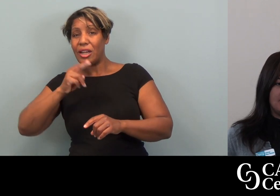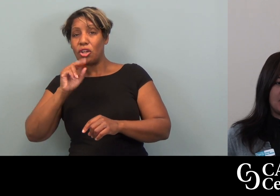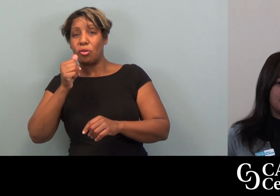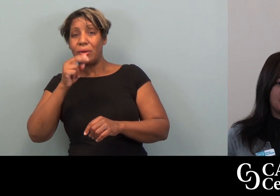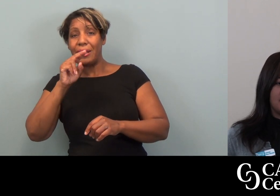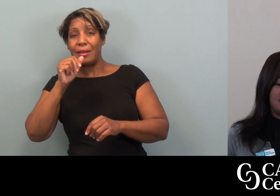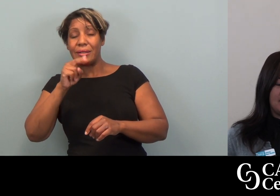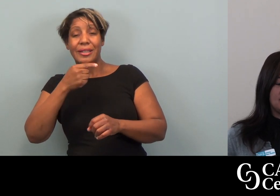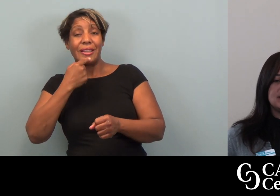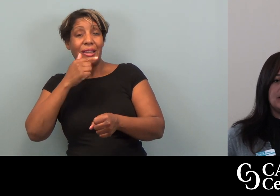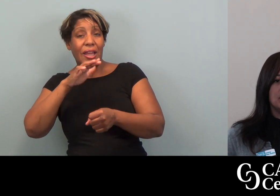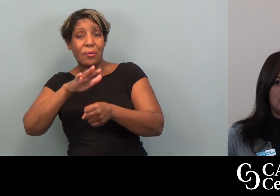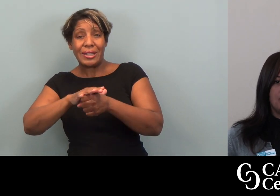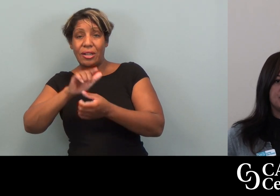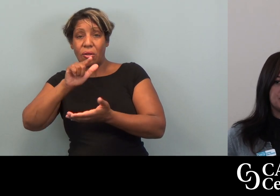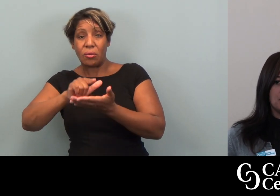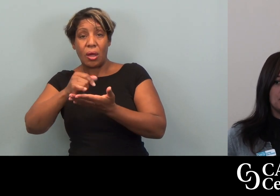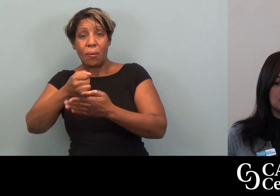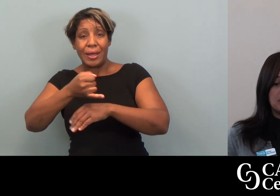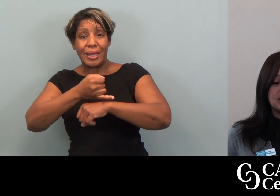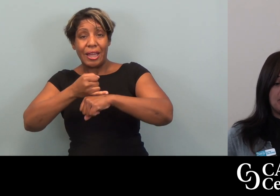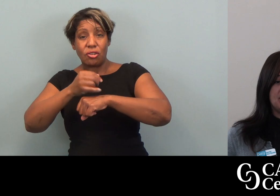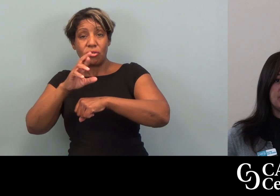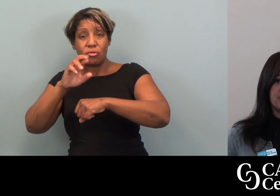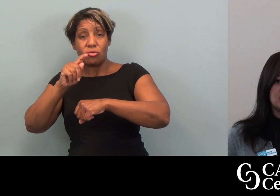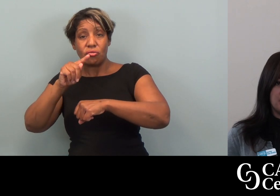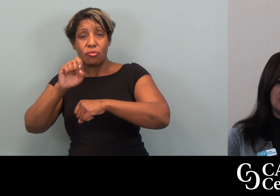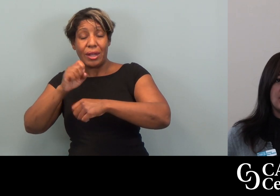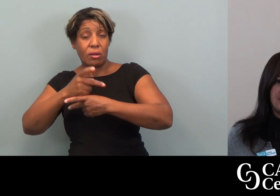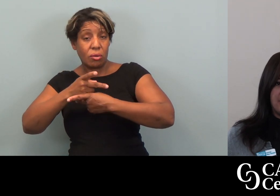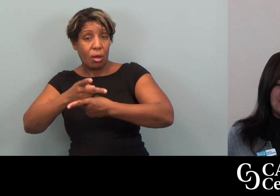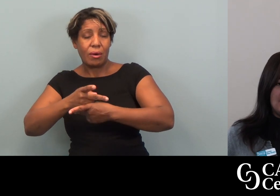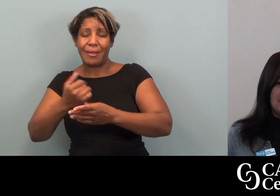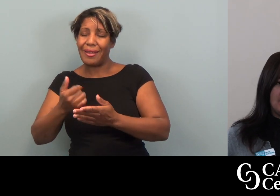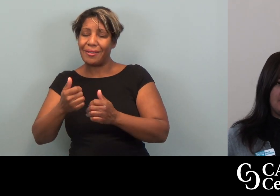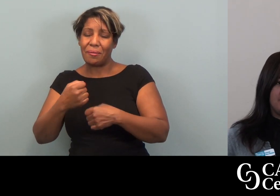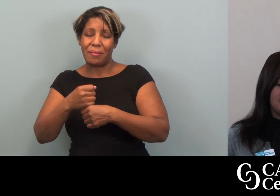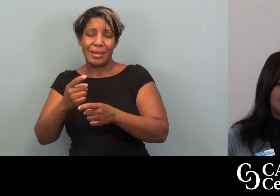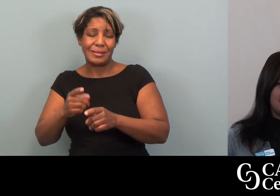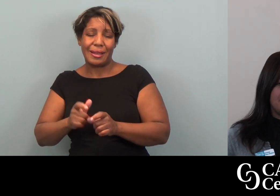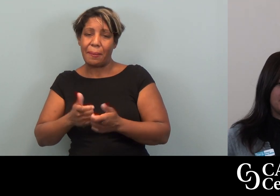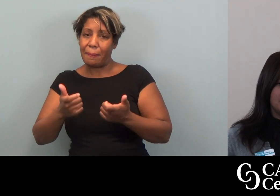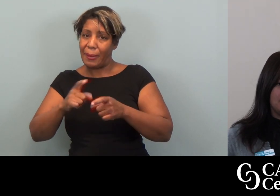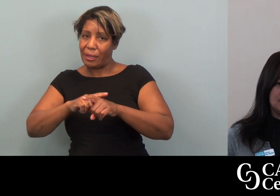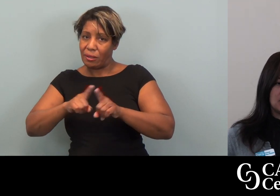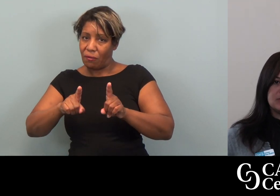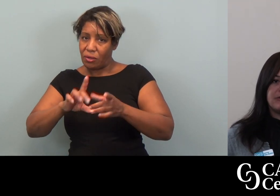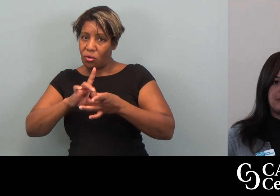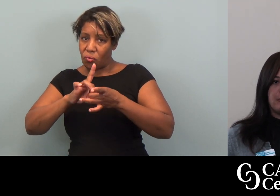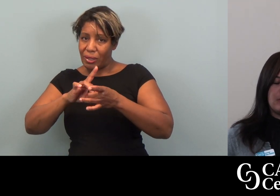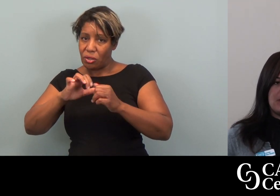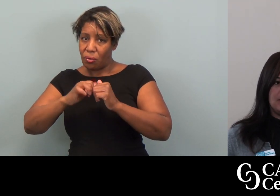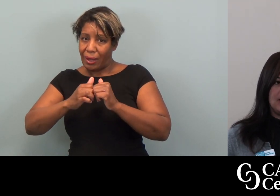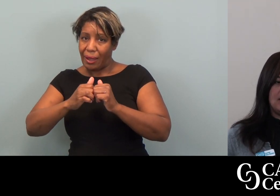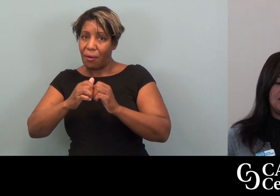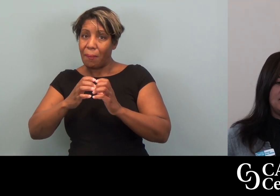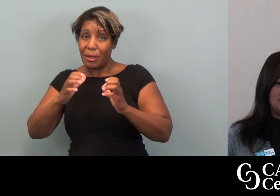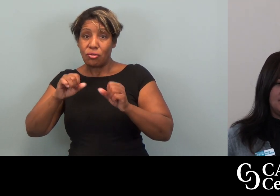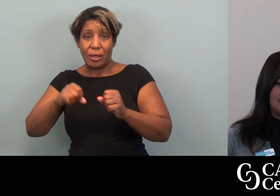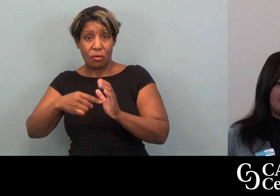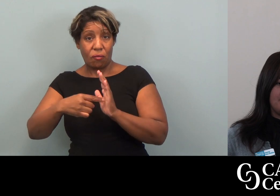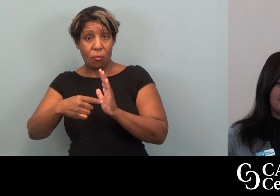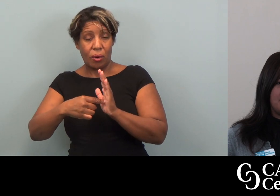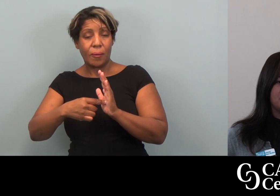not only are they guaranteed a low interest loan, which makes a big difference over the life of the loan in terms of affordability.